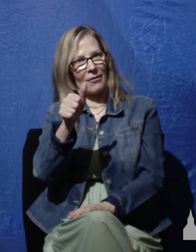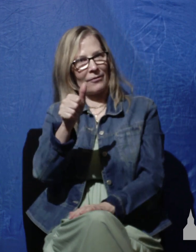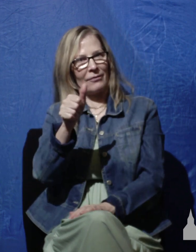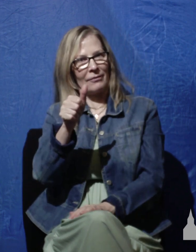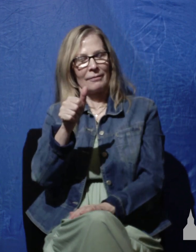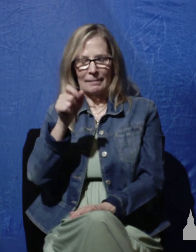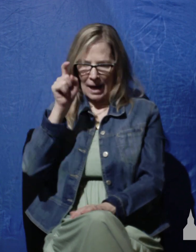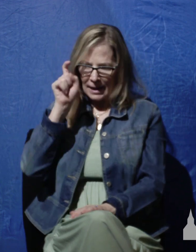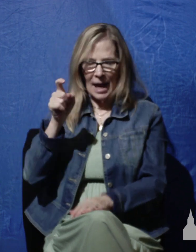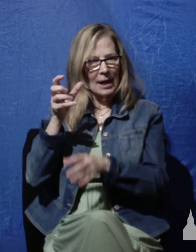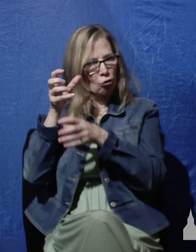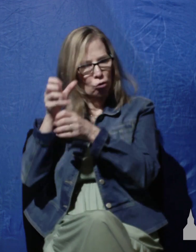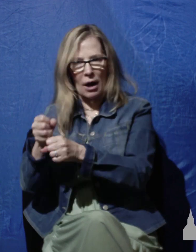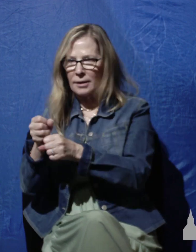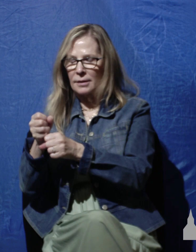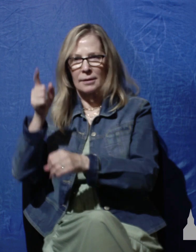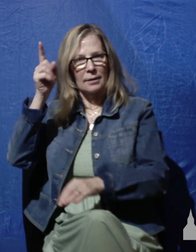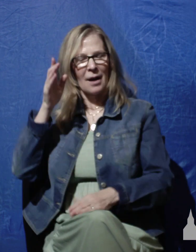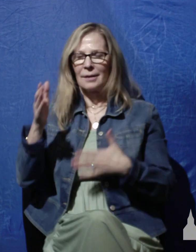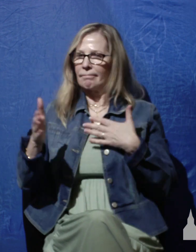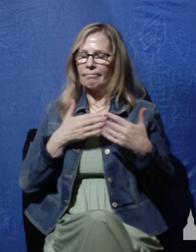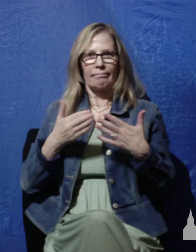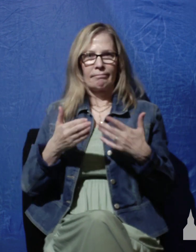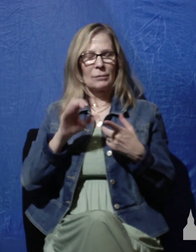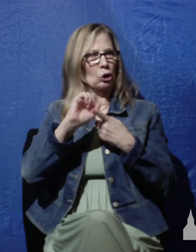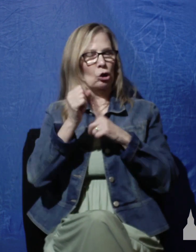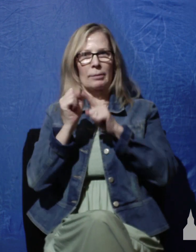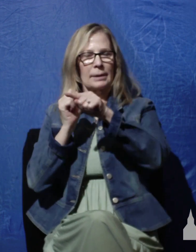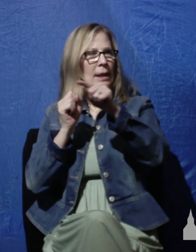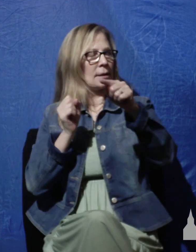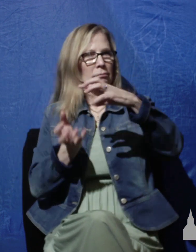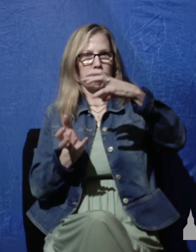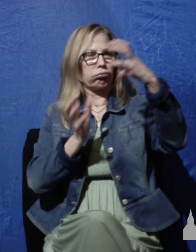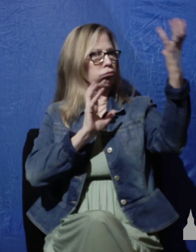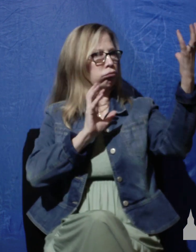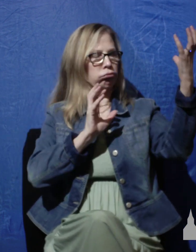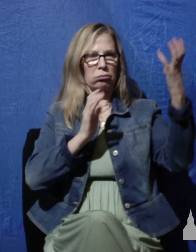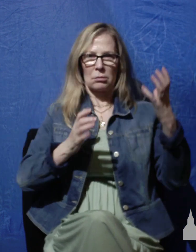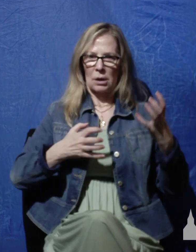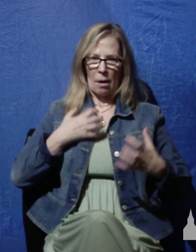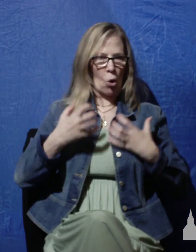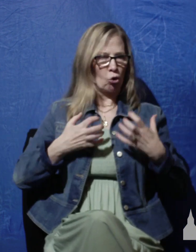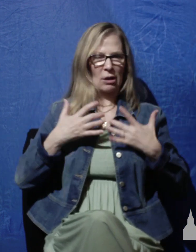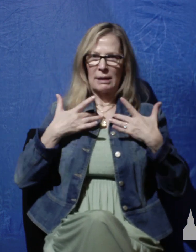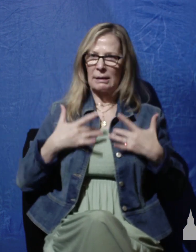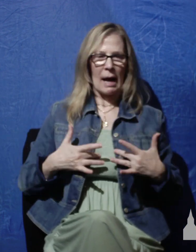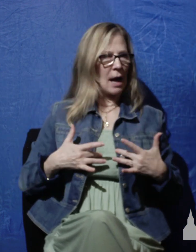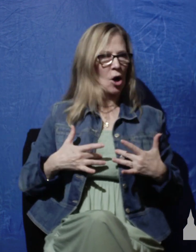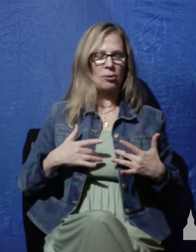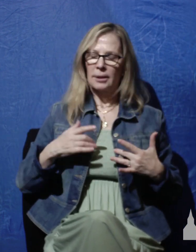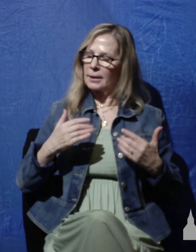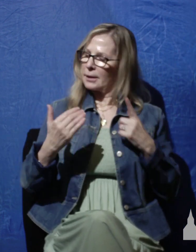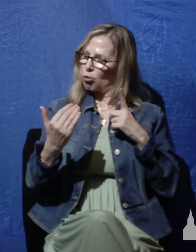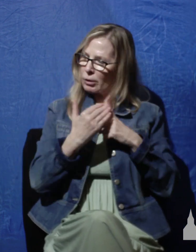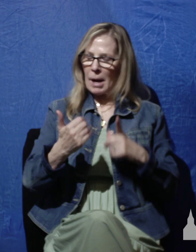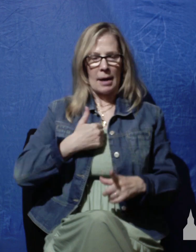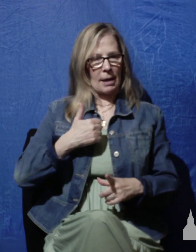circumstances, regardless of how down he felt emotionally. And David is doing exactly the same thing here in Psalm